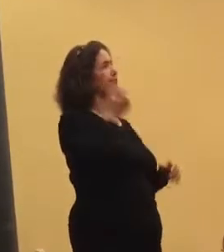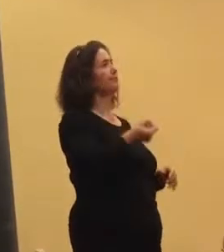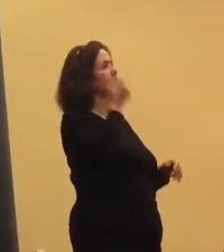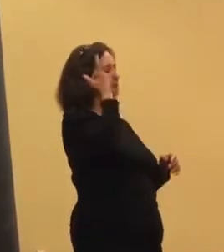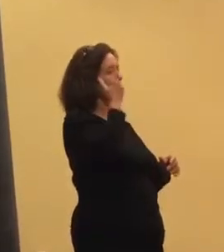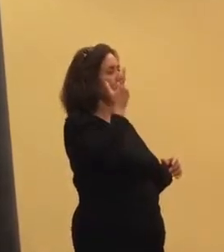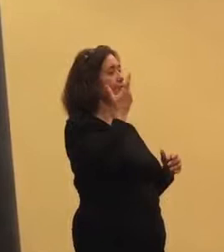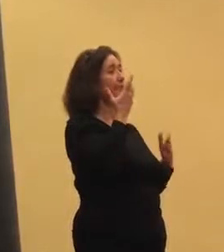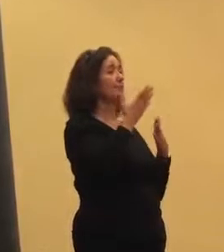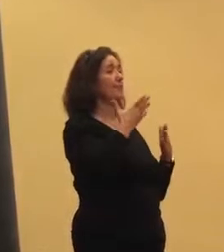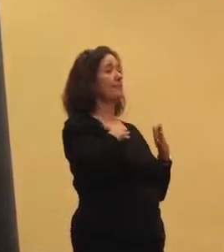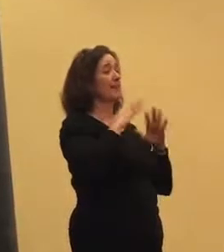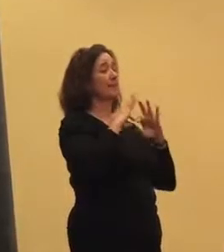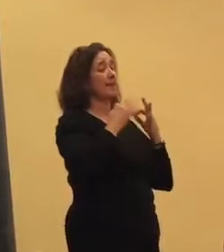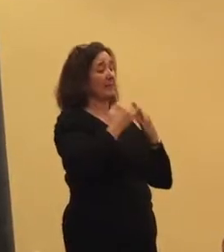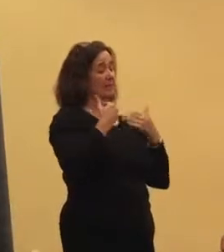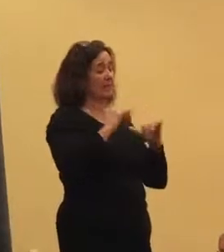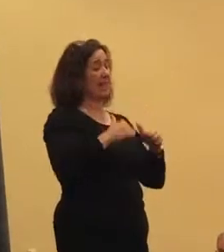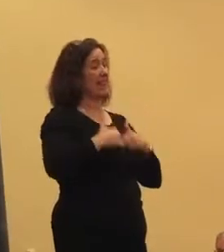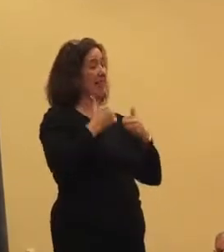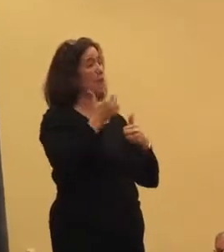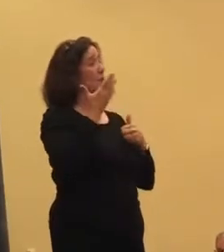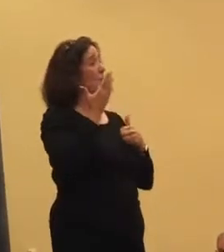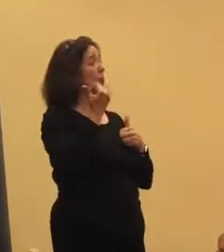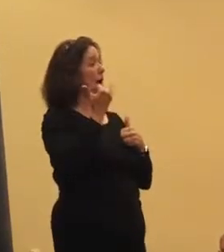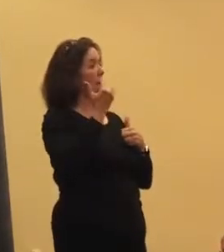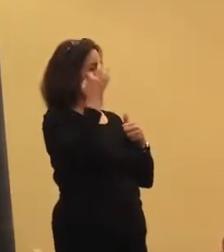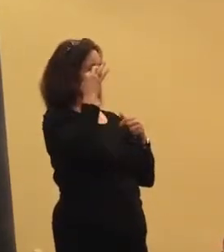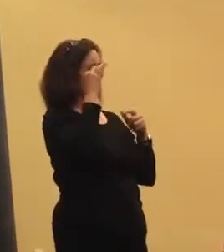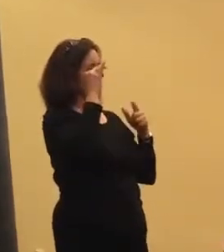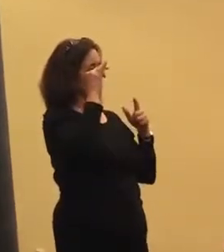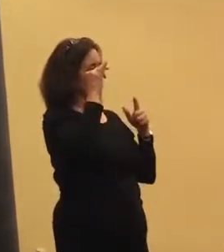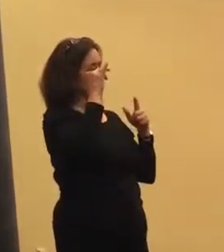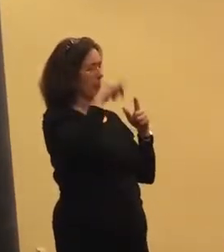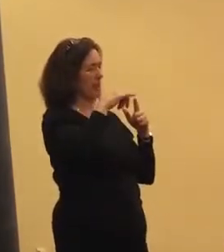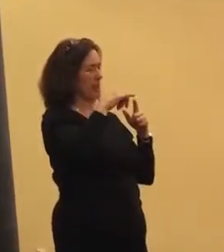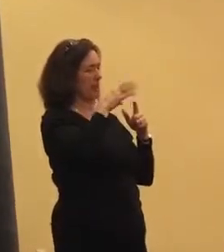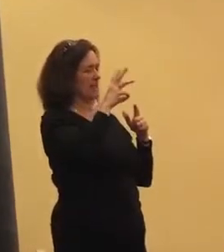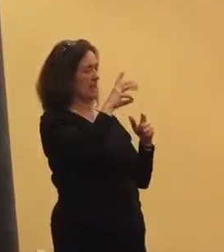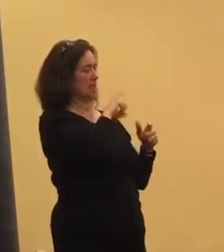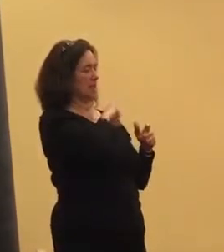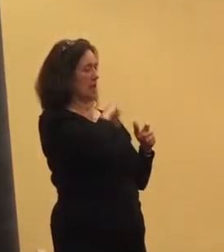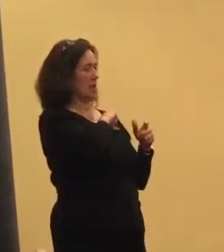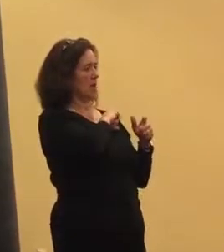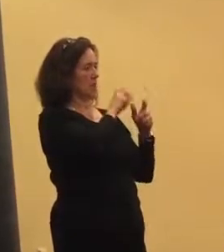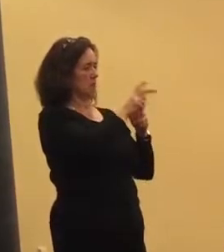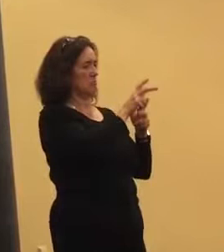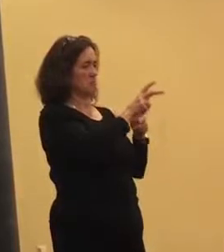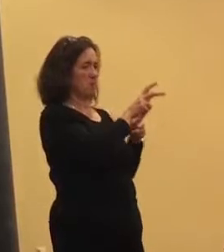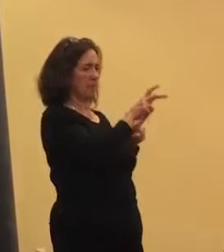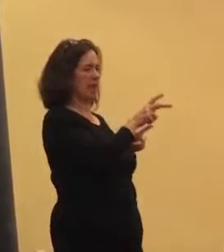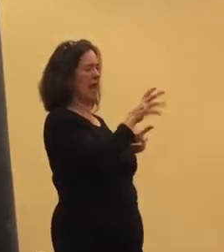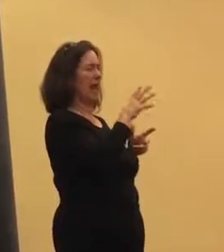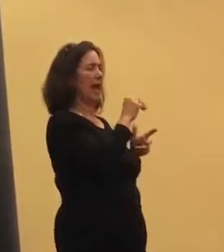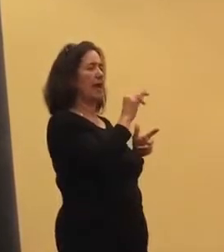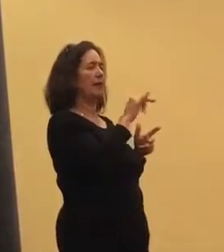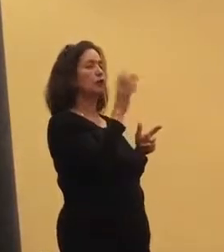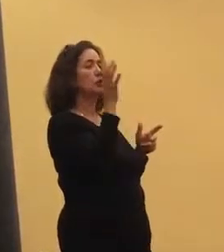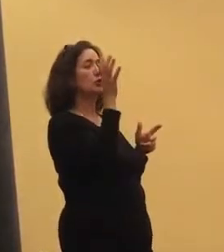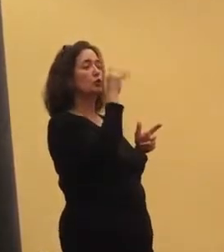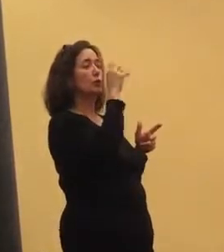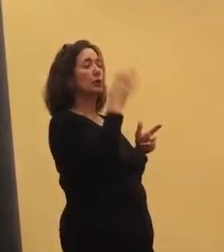my family was still alive because of those six troopers and the stranger